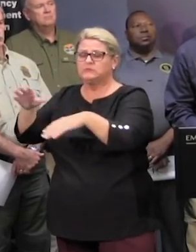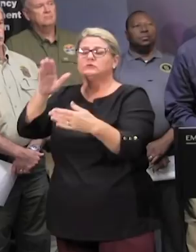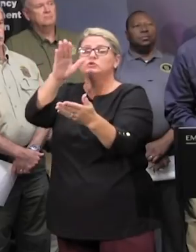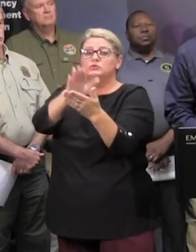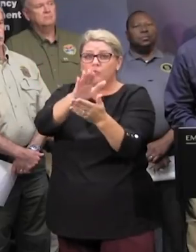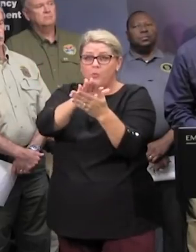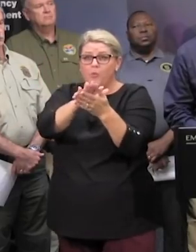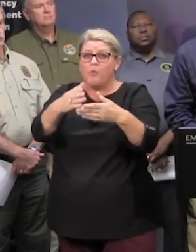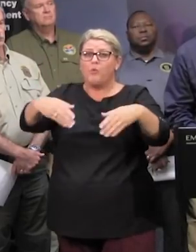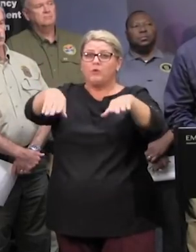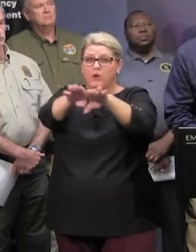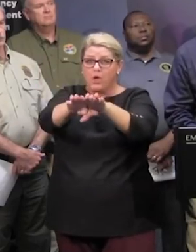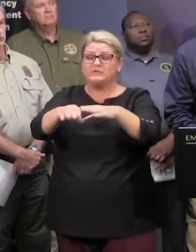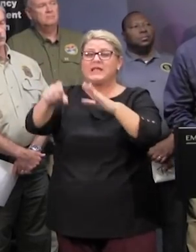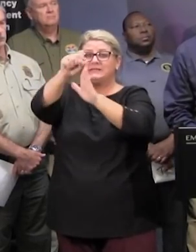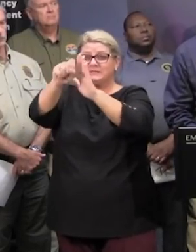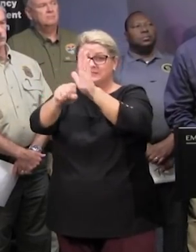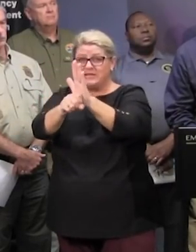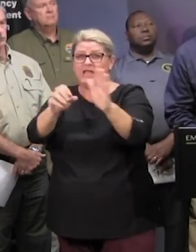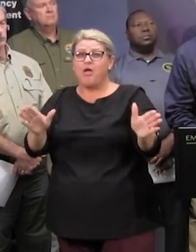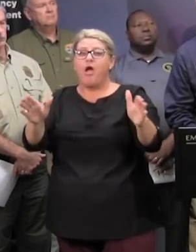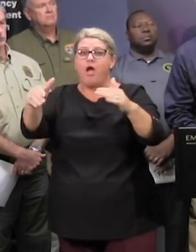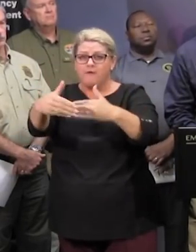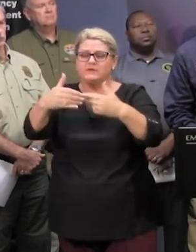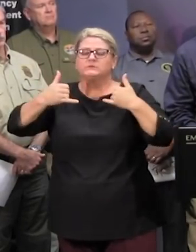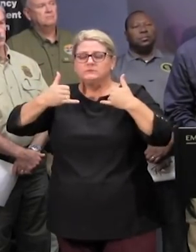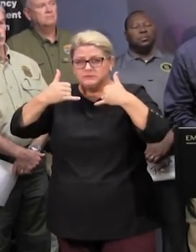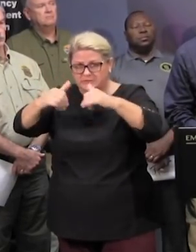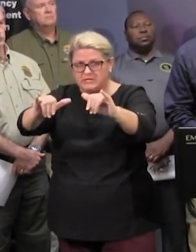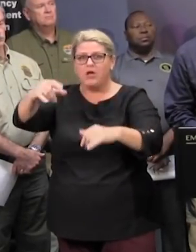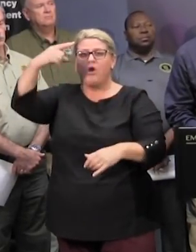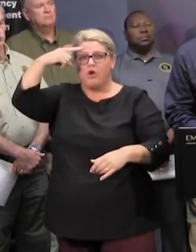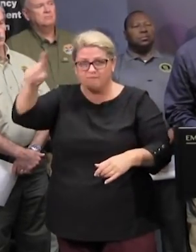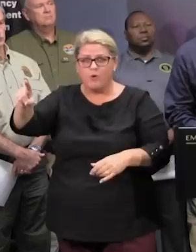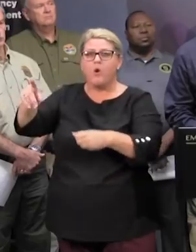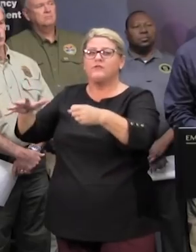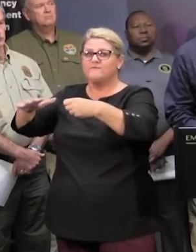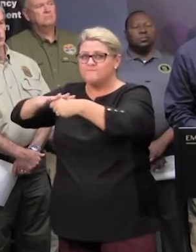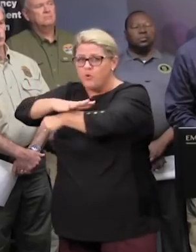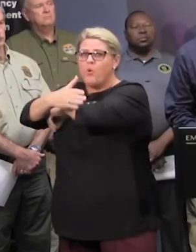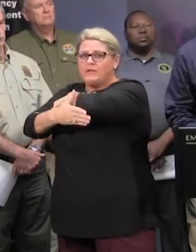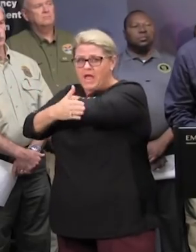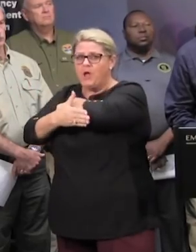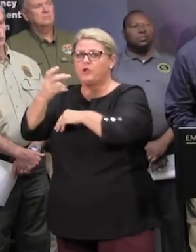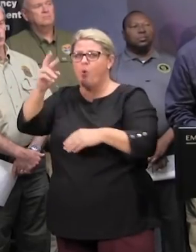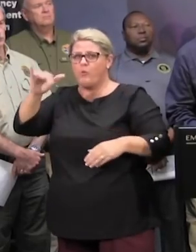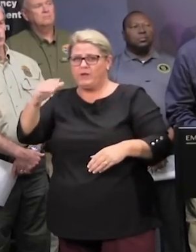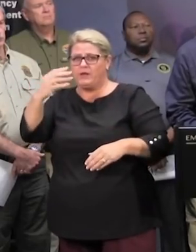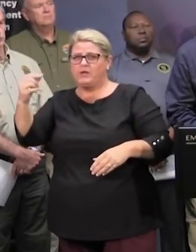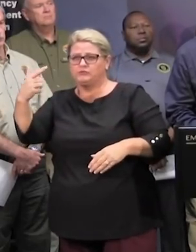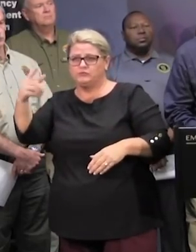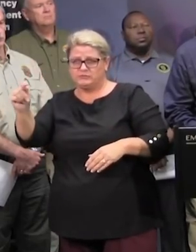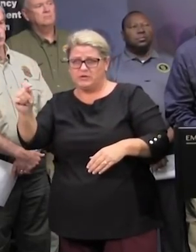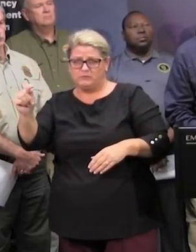closures and state office closures are still in effect in the entire counties of ory and georgetown